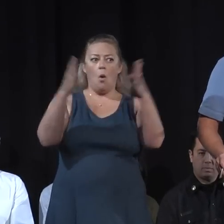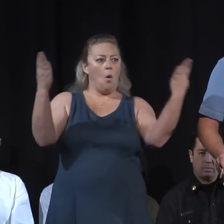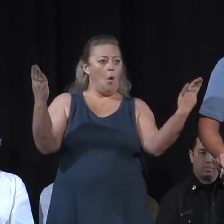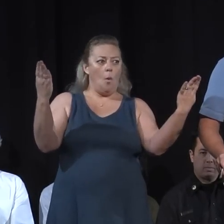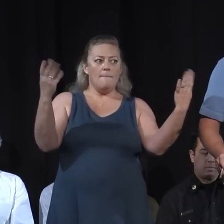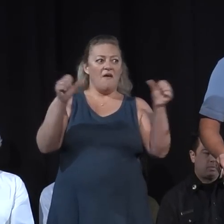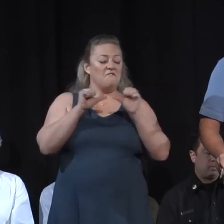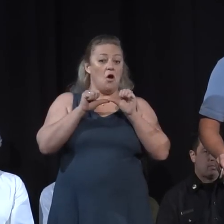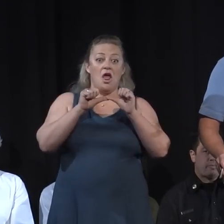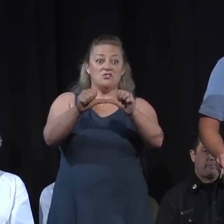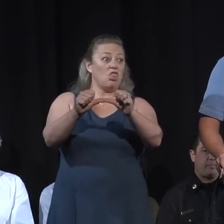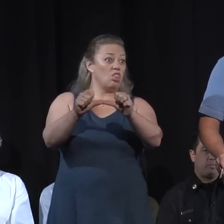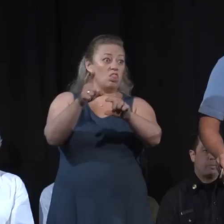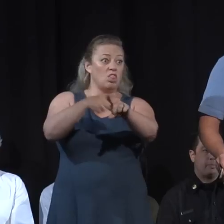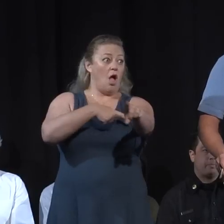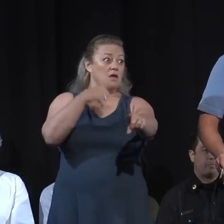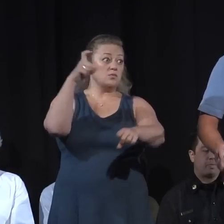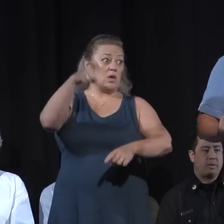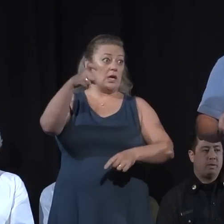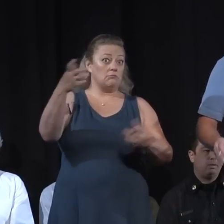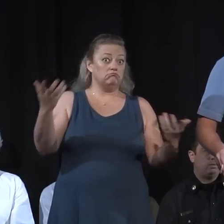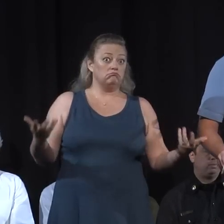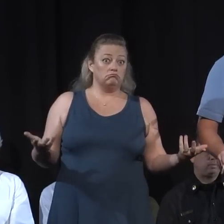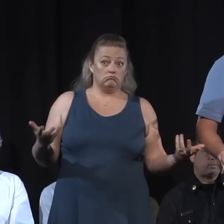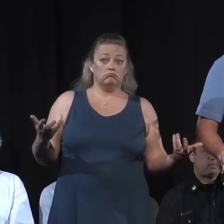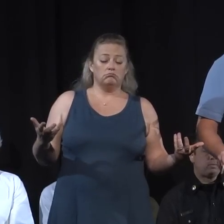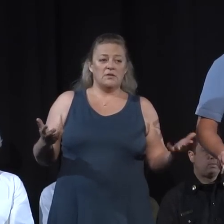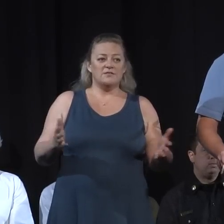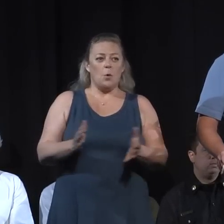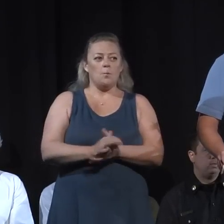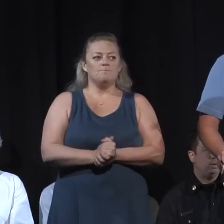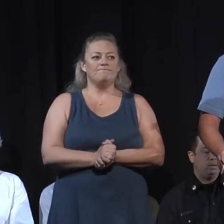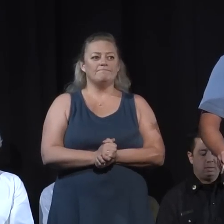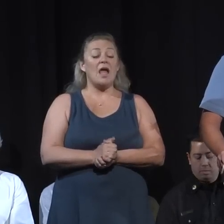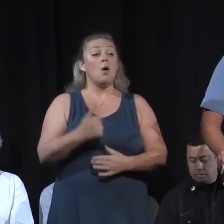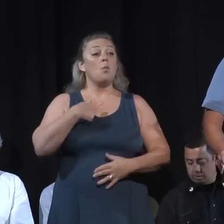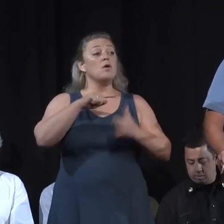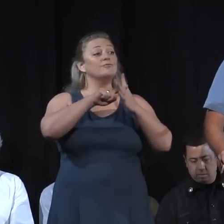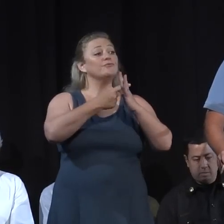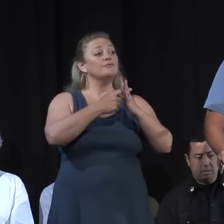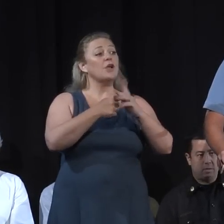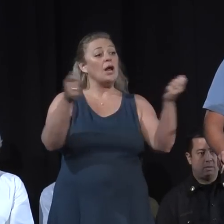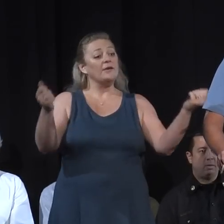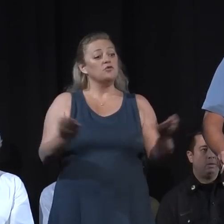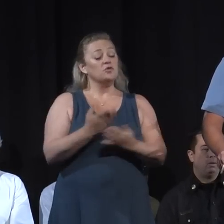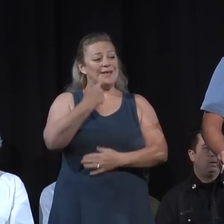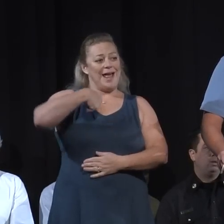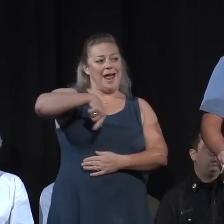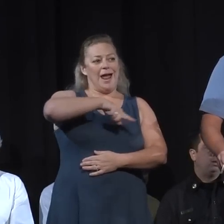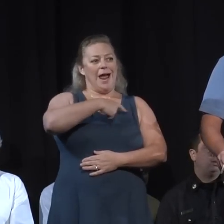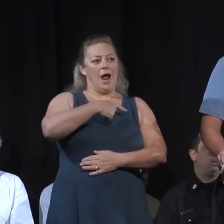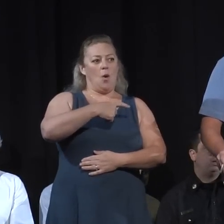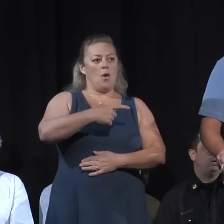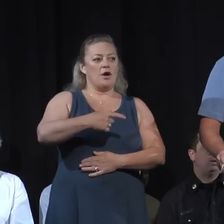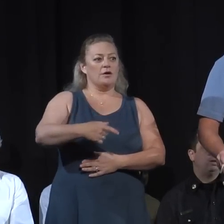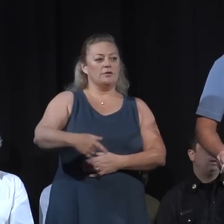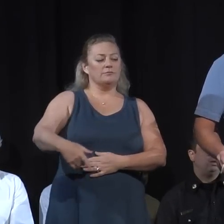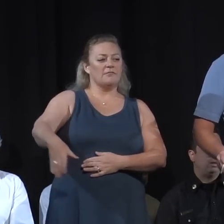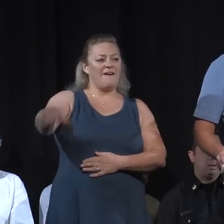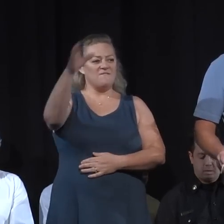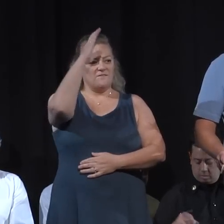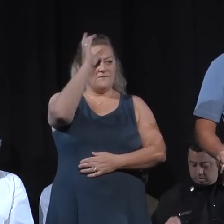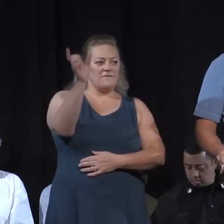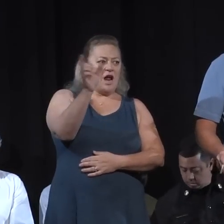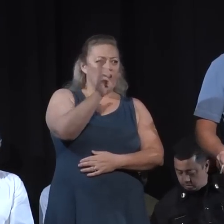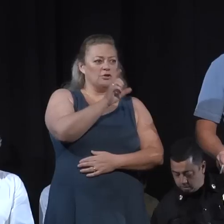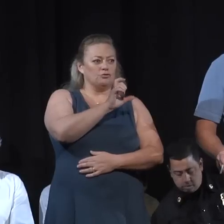the resources to everybody that are needed. And so with that, I'm going to start by introducing our fire chief, David Ndaya, and he will